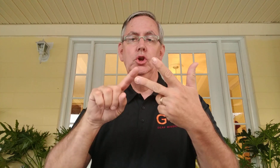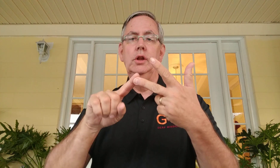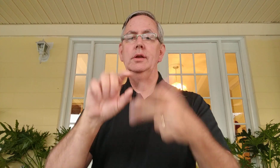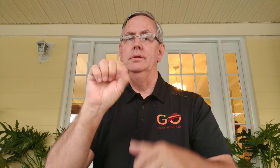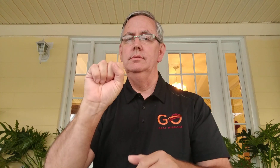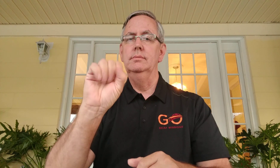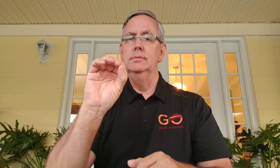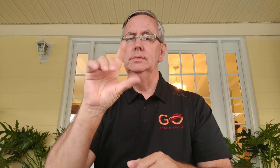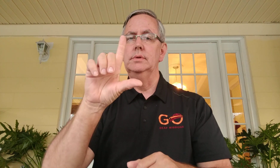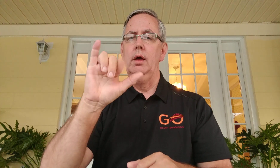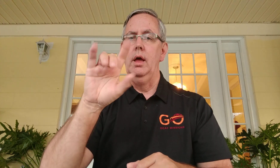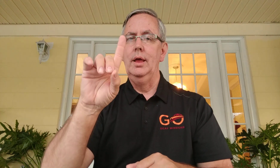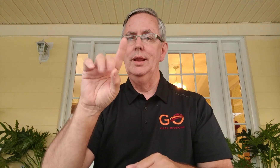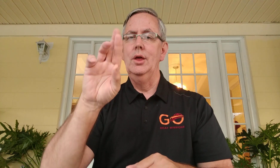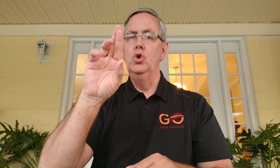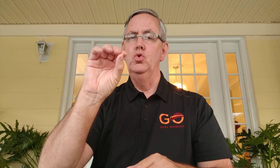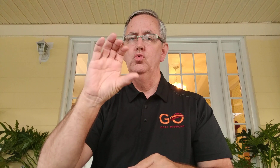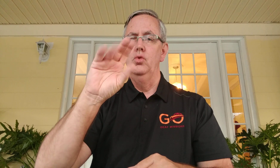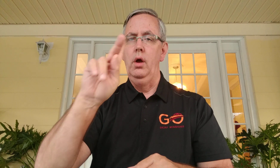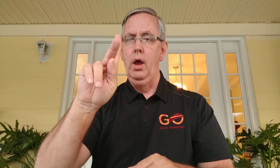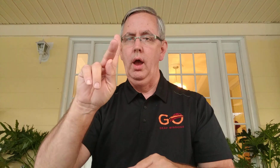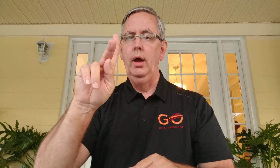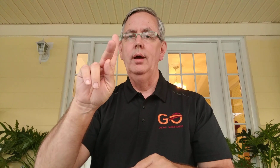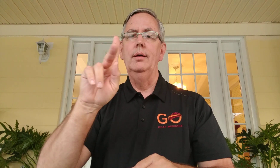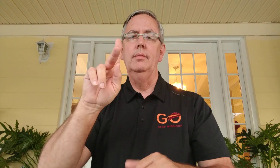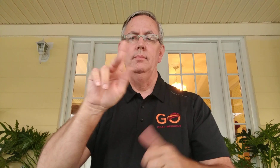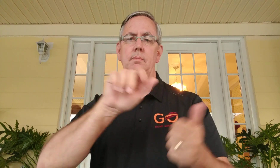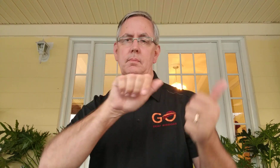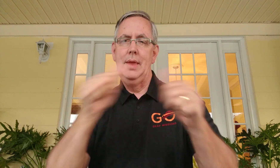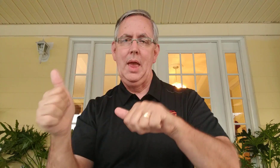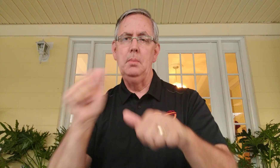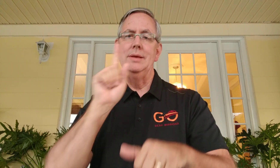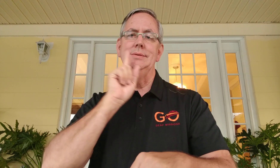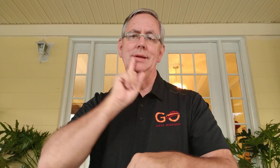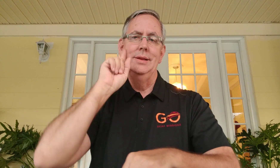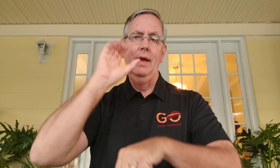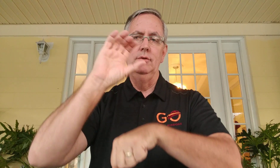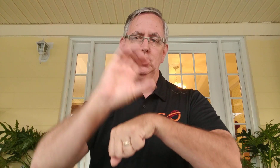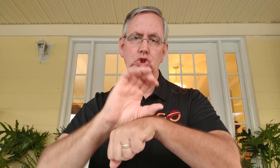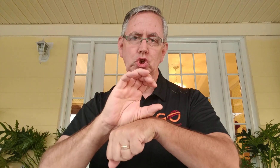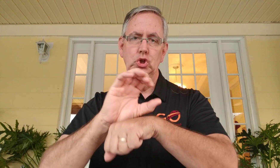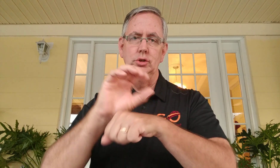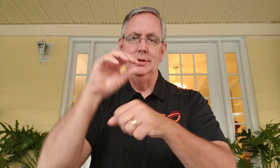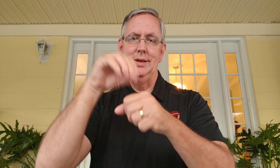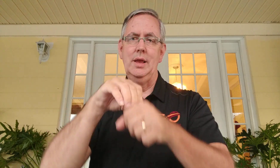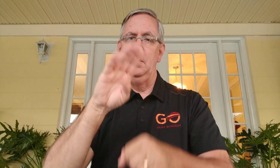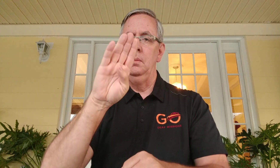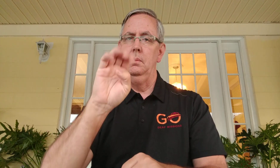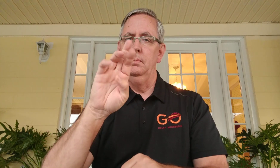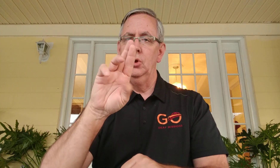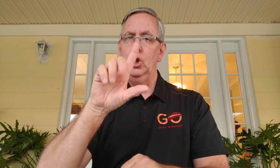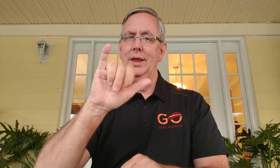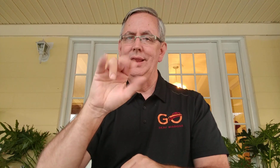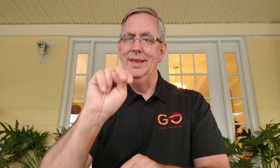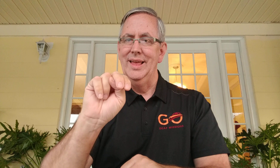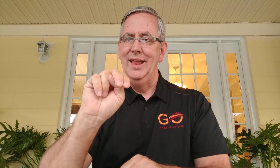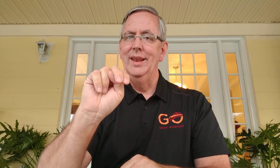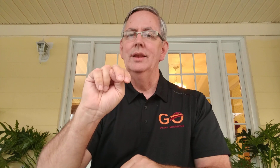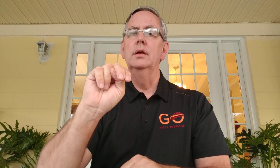The third option is Solid Rock Baptist Deaf Church, in